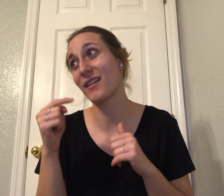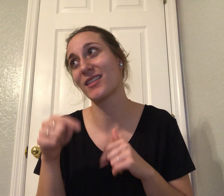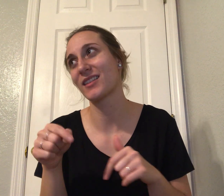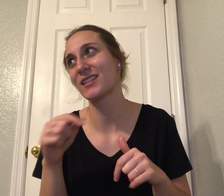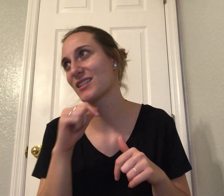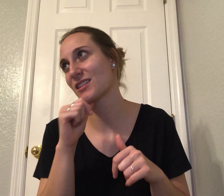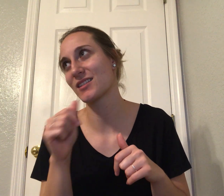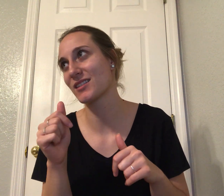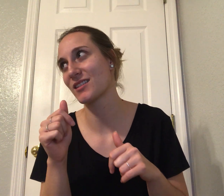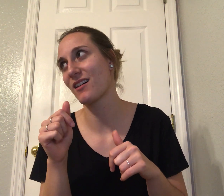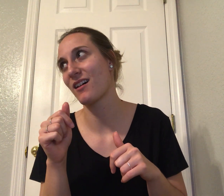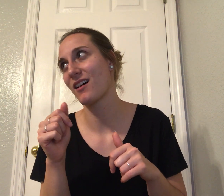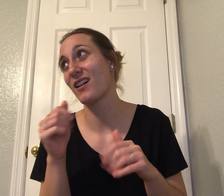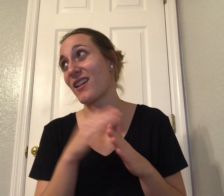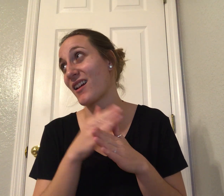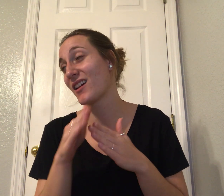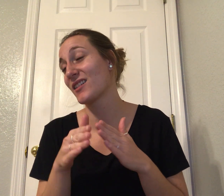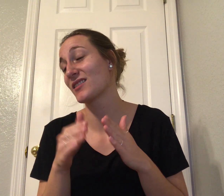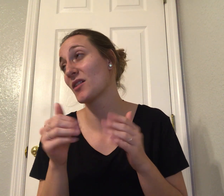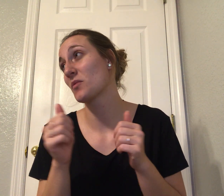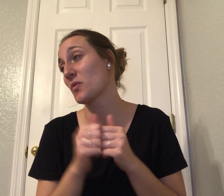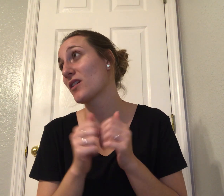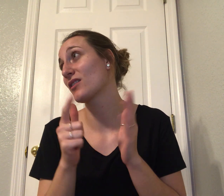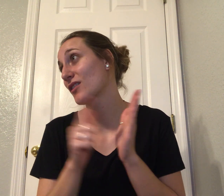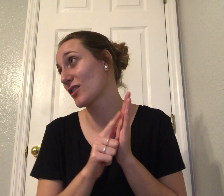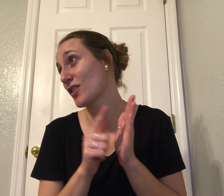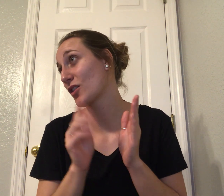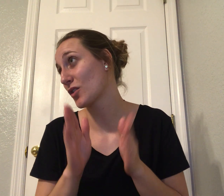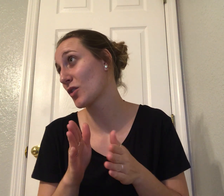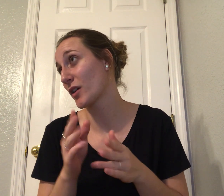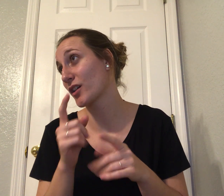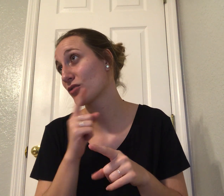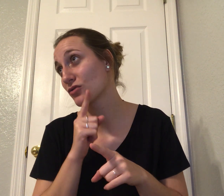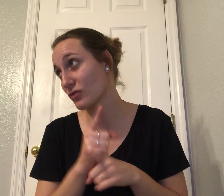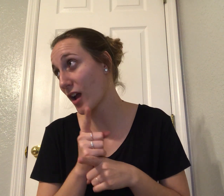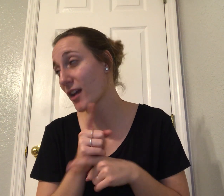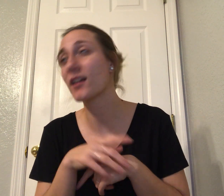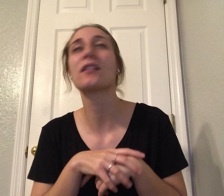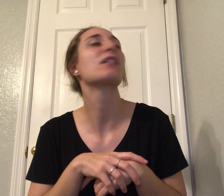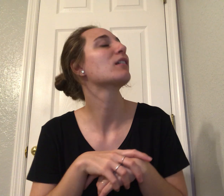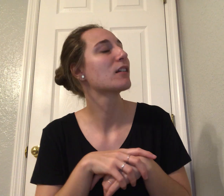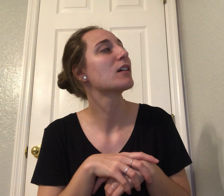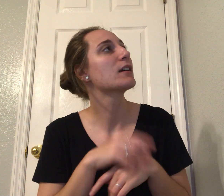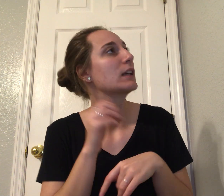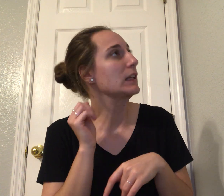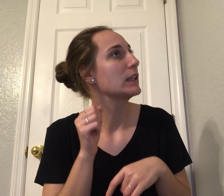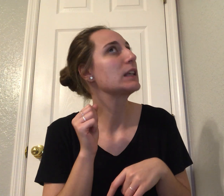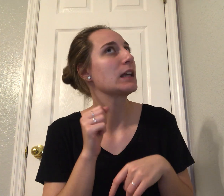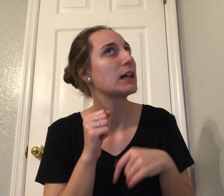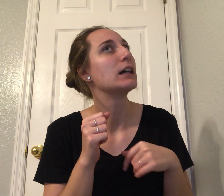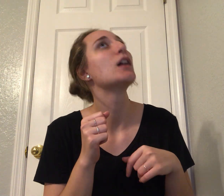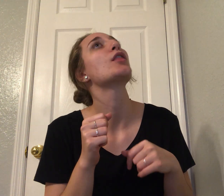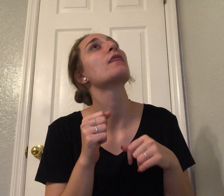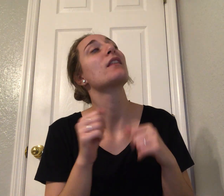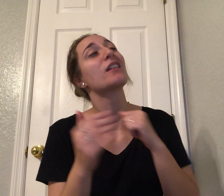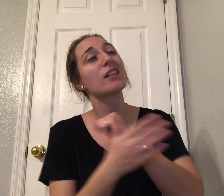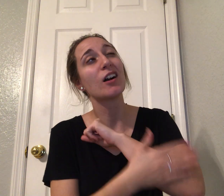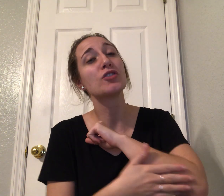does not end up being decided in the courts. Absolutely. mean, the country is feeling a little bit fragile between the